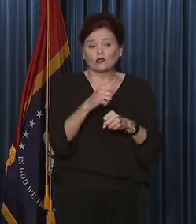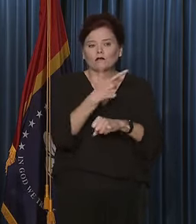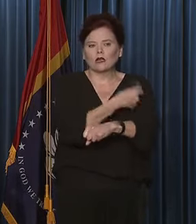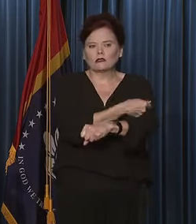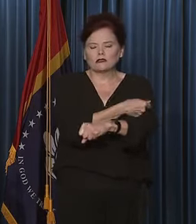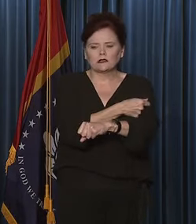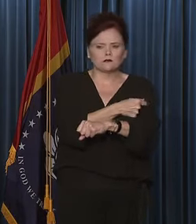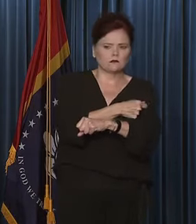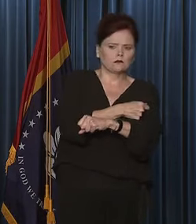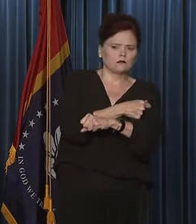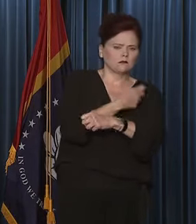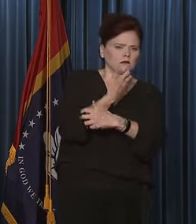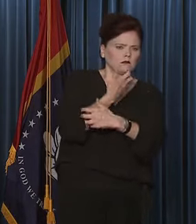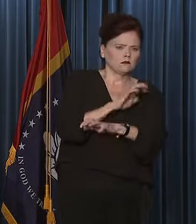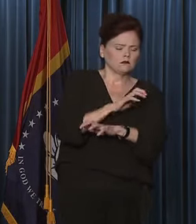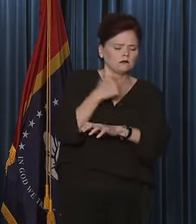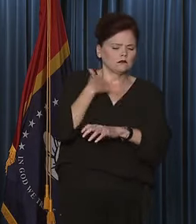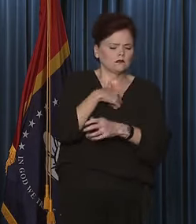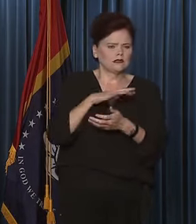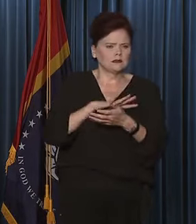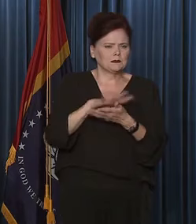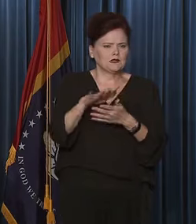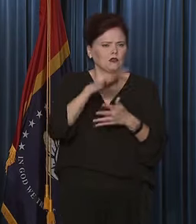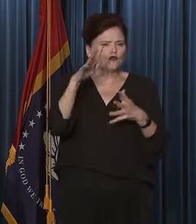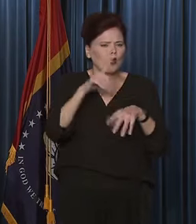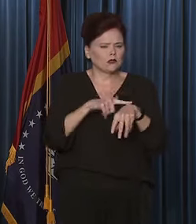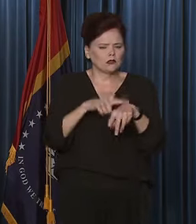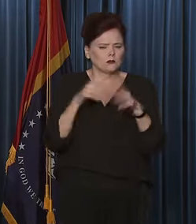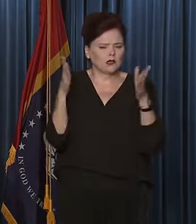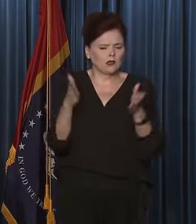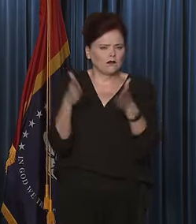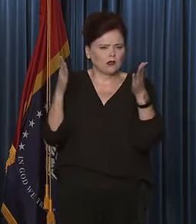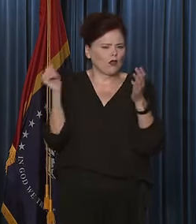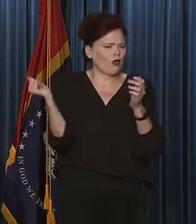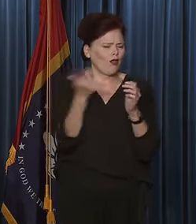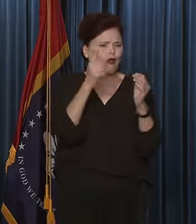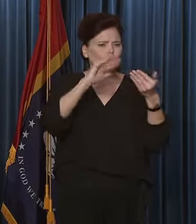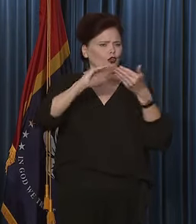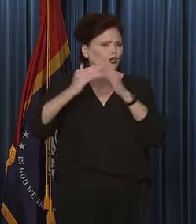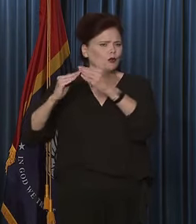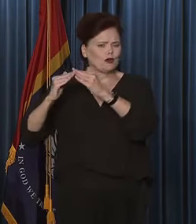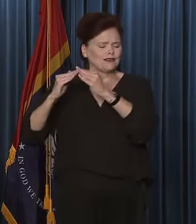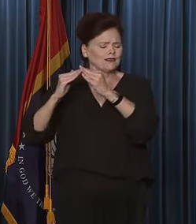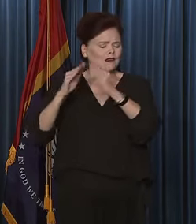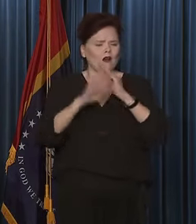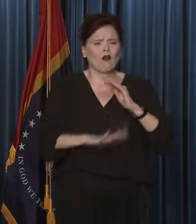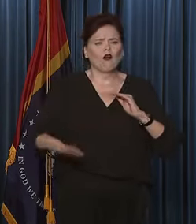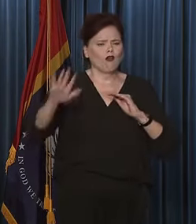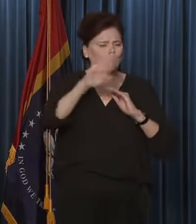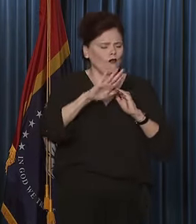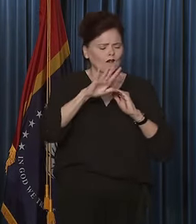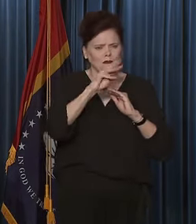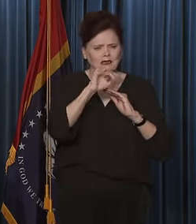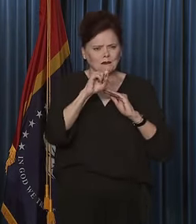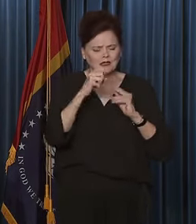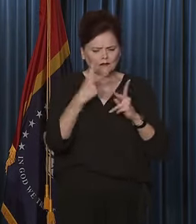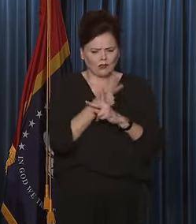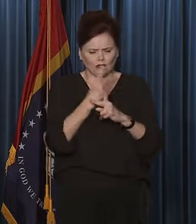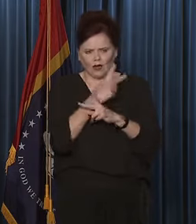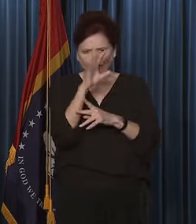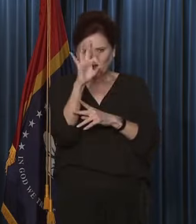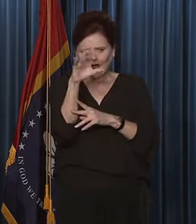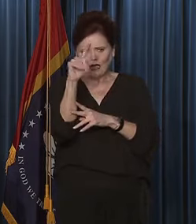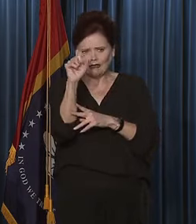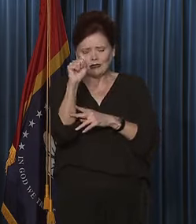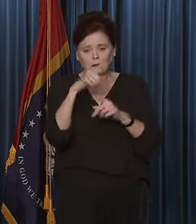is – and we spend a lot of time and effort convincing all communities to figure out and look at the facts.